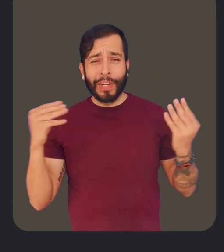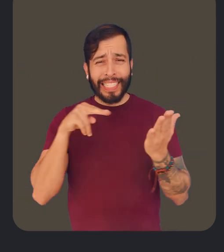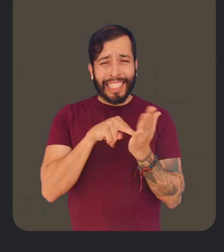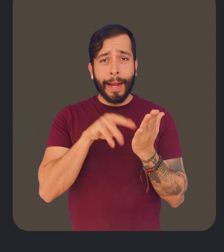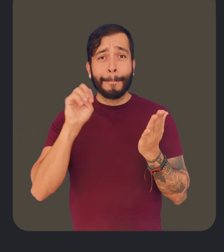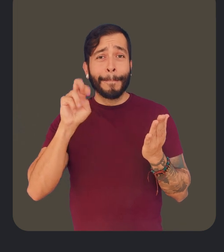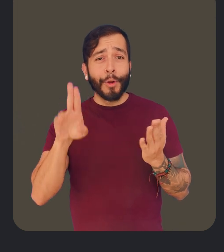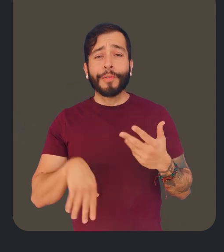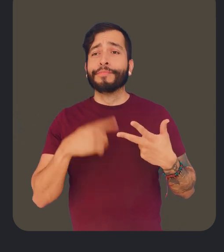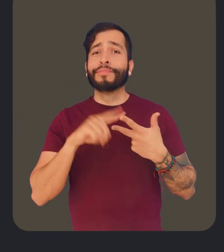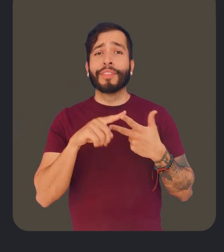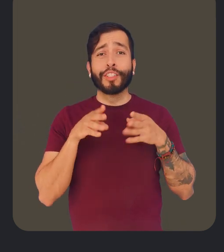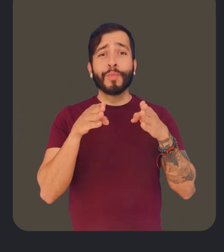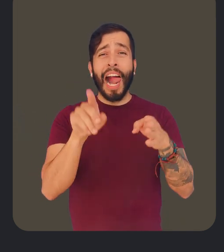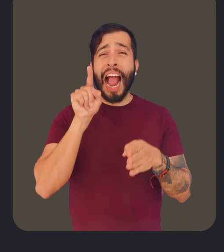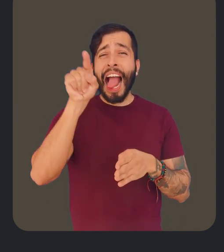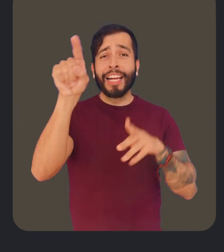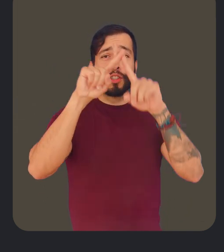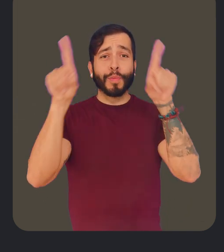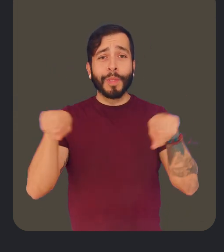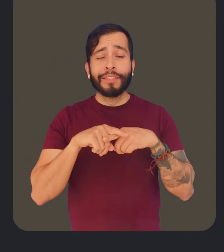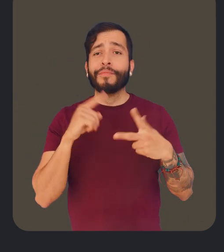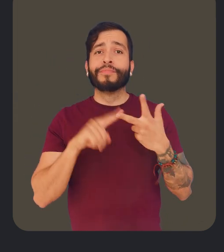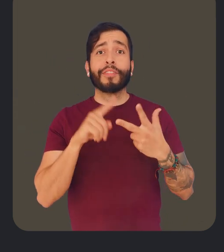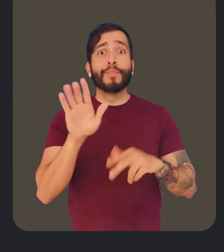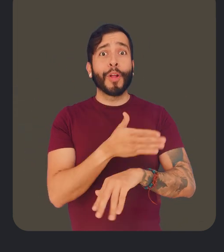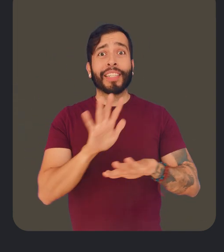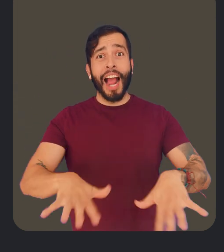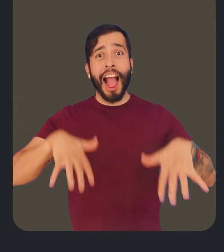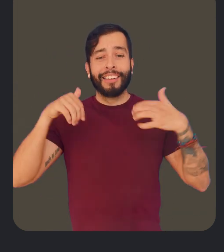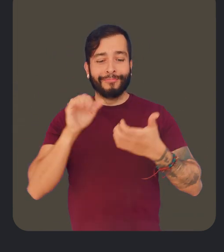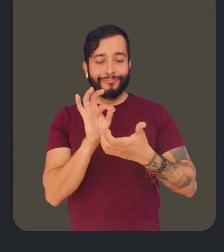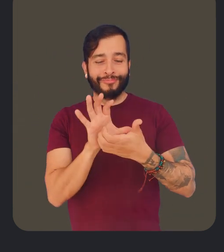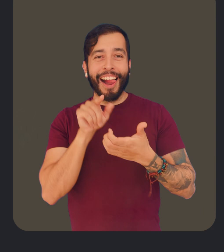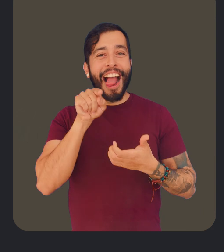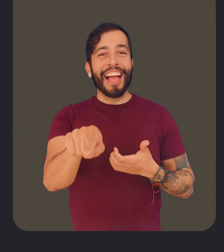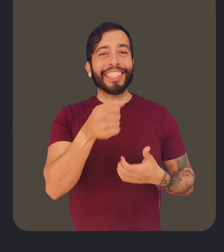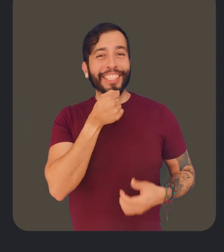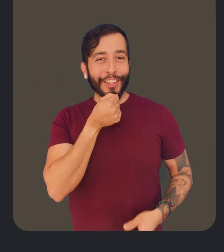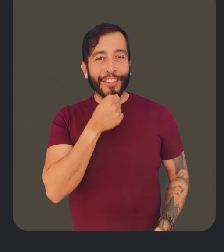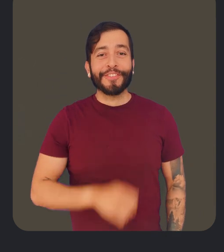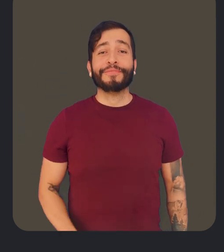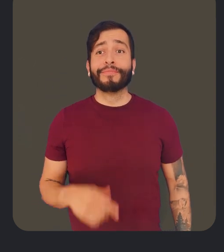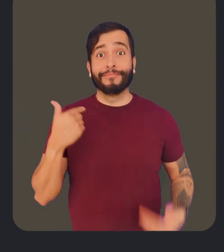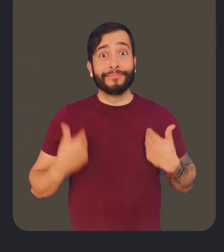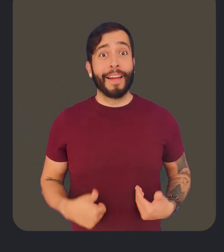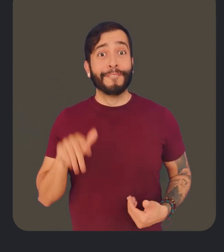restaurant, or viewing street signs at a distance, or even zooming in on a concert main stage from far away. As someone who has low vision,